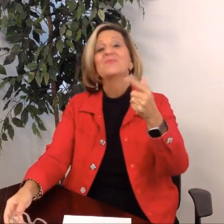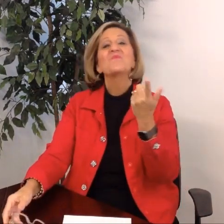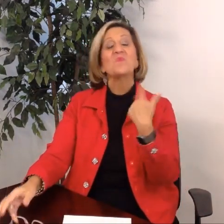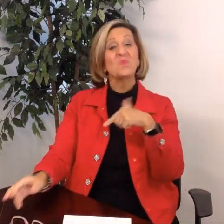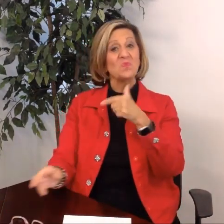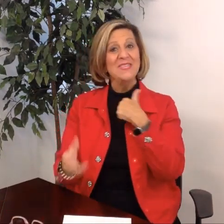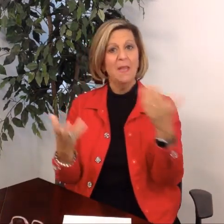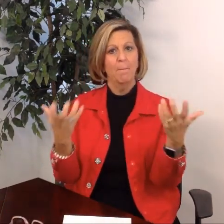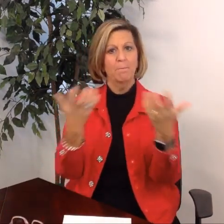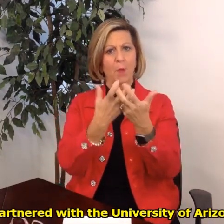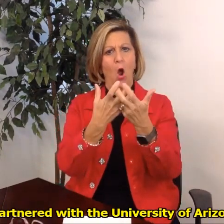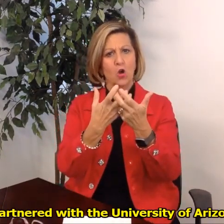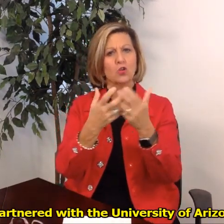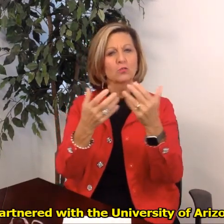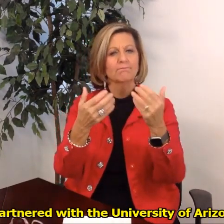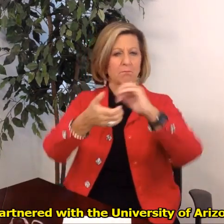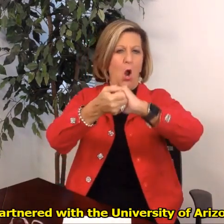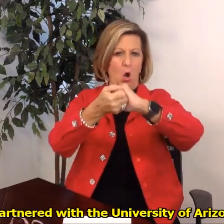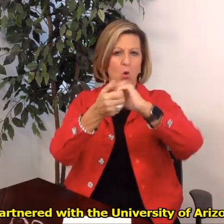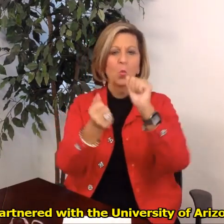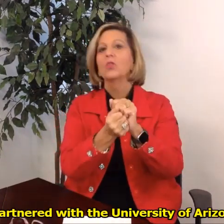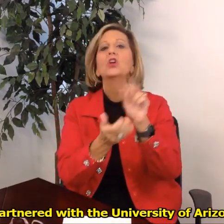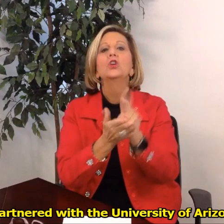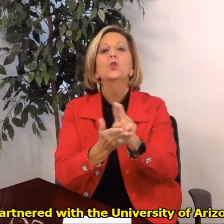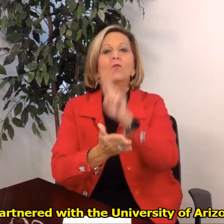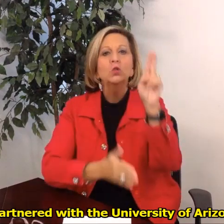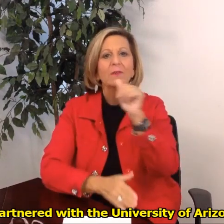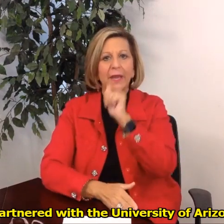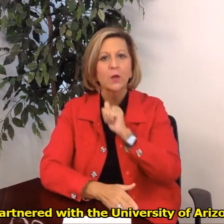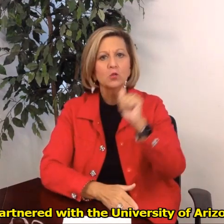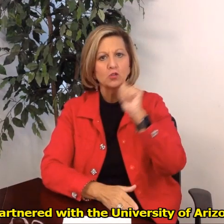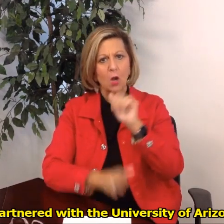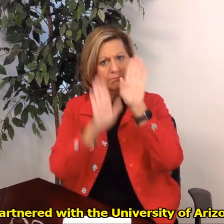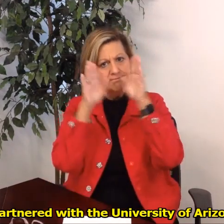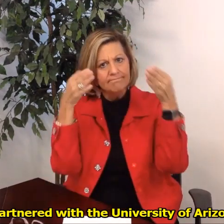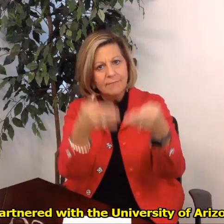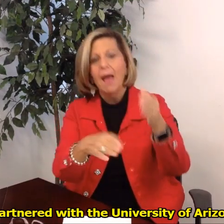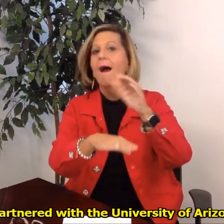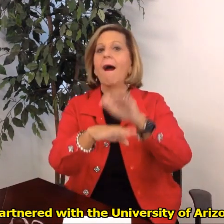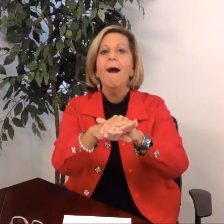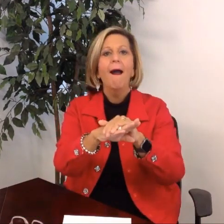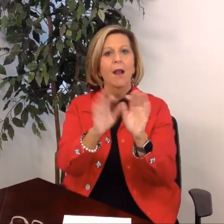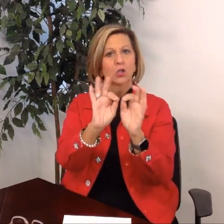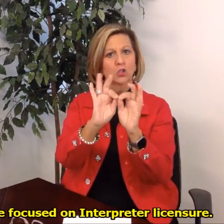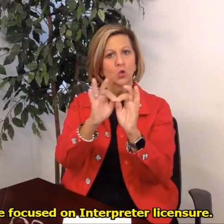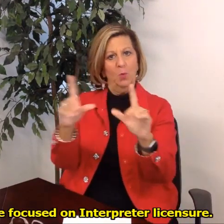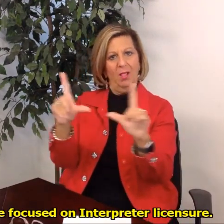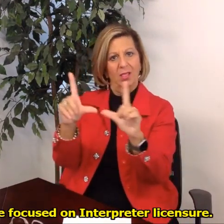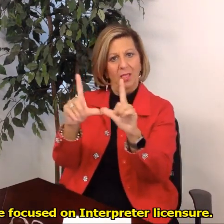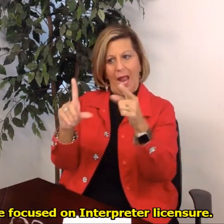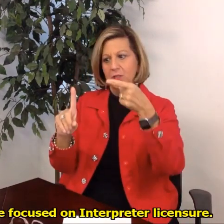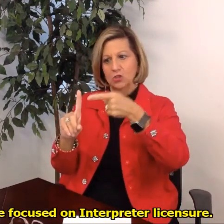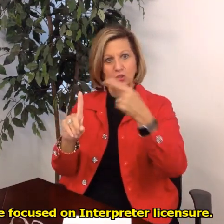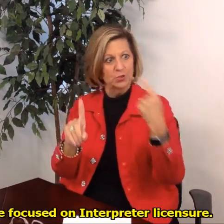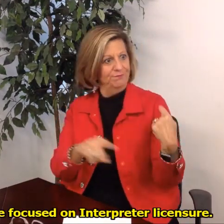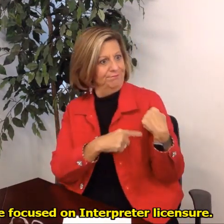wonderful next we partnered with the University of Arizona and we focus on interpreter